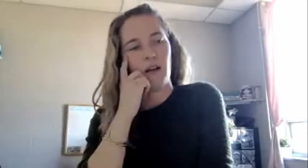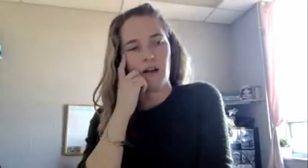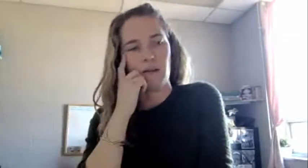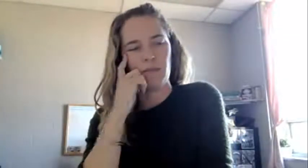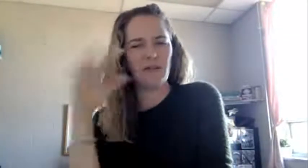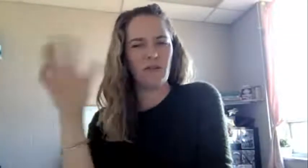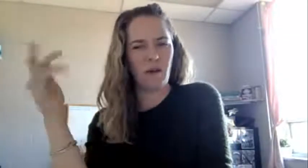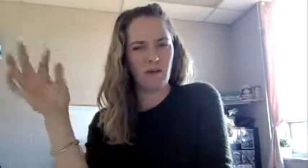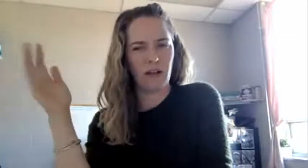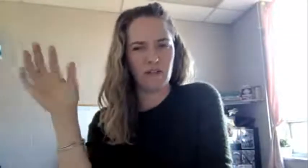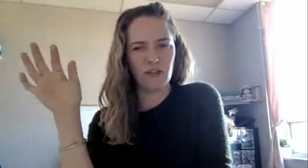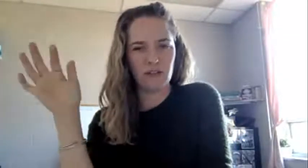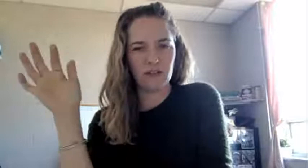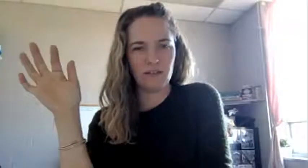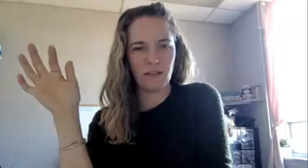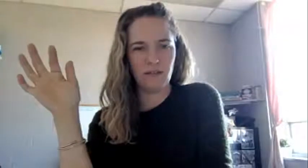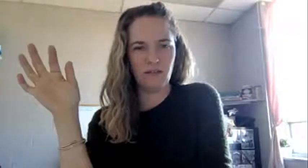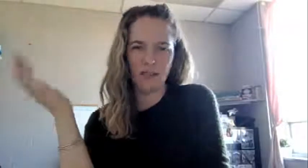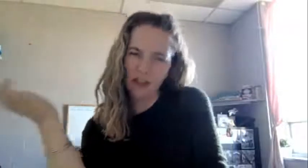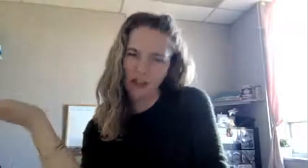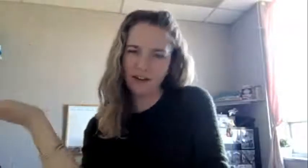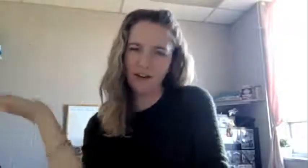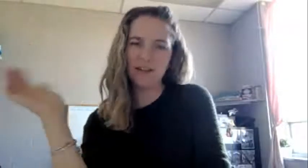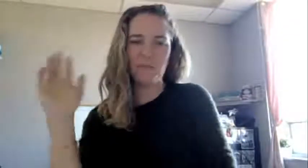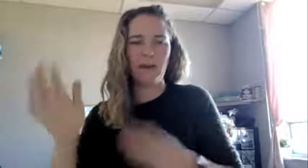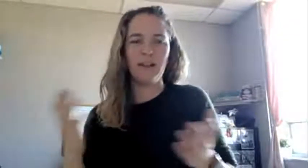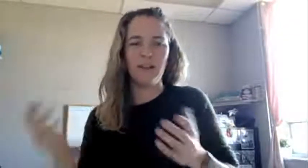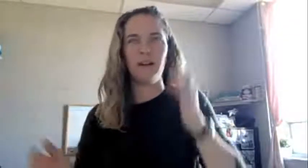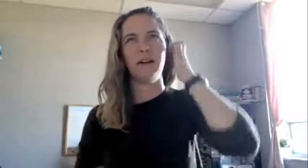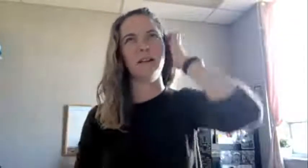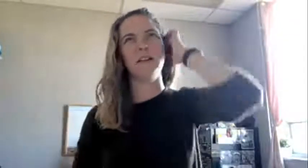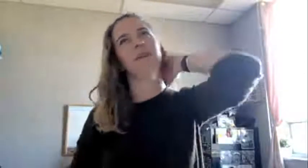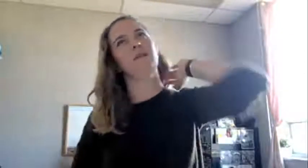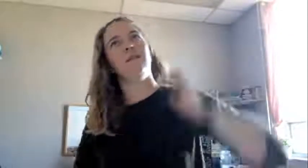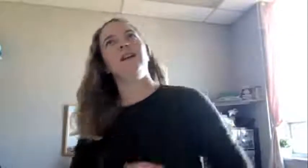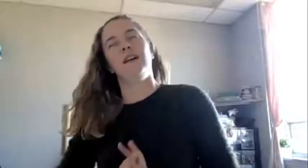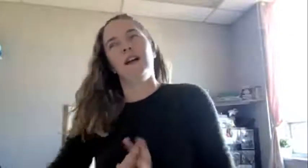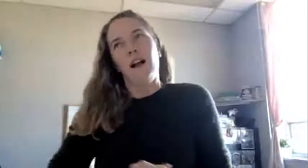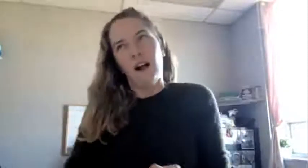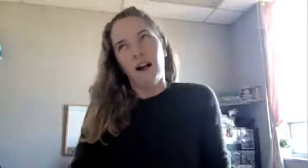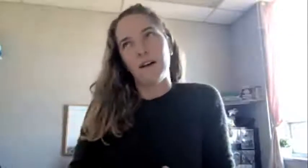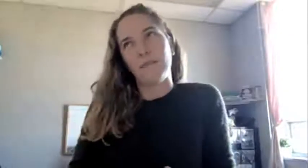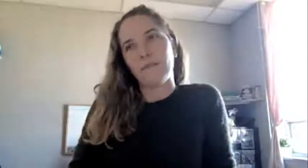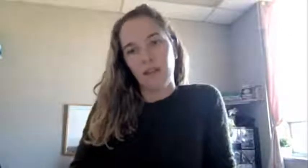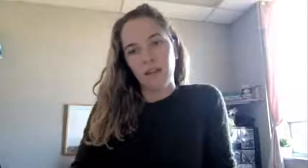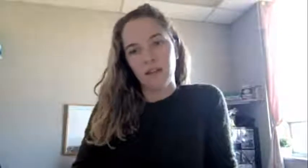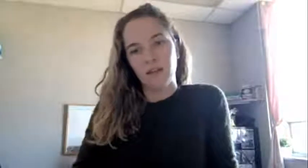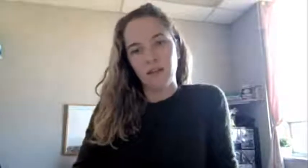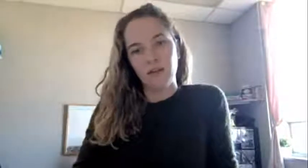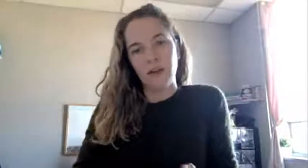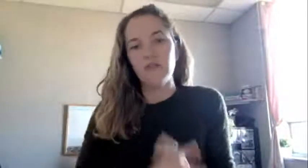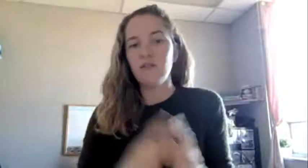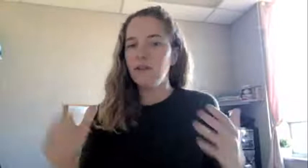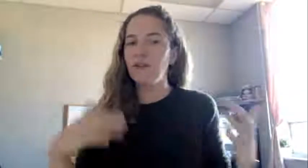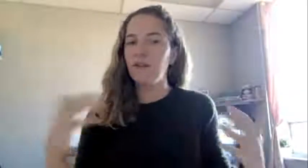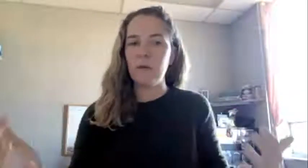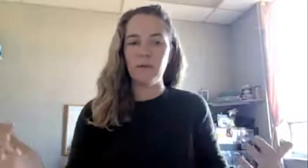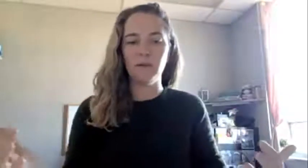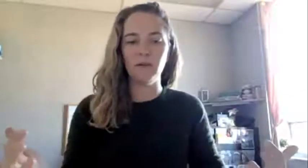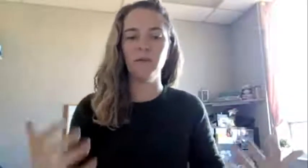We didn't do a whole lot of digital stuff then, but, you know. And so I knew that there were other people who